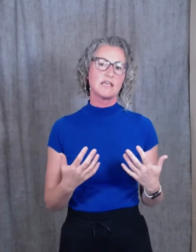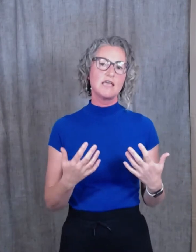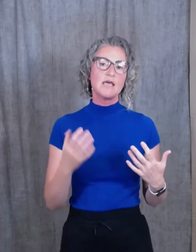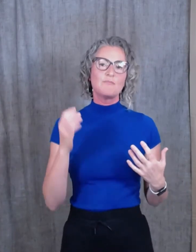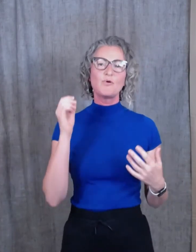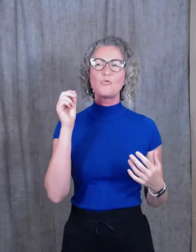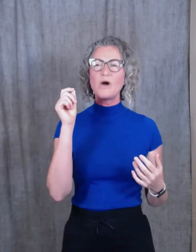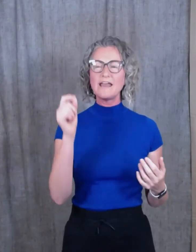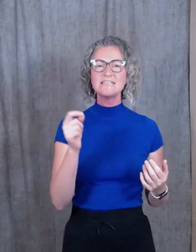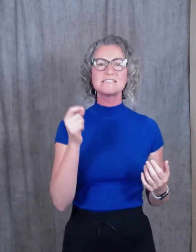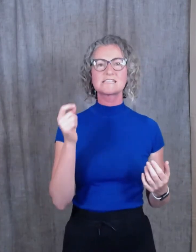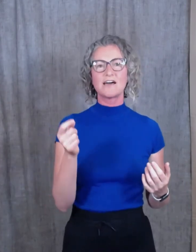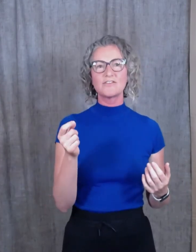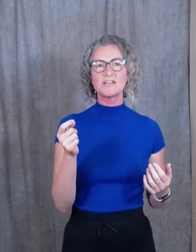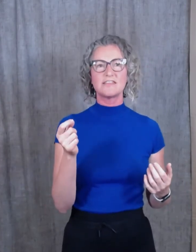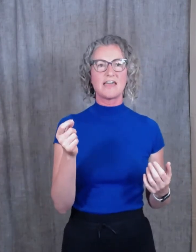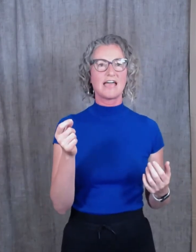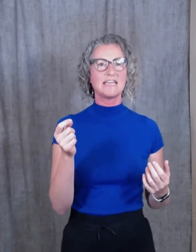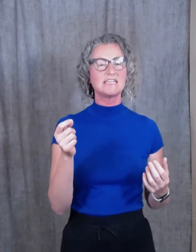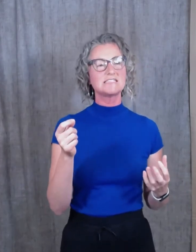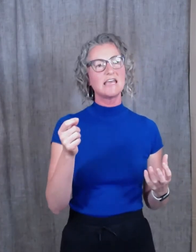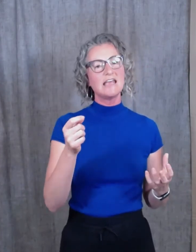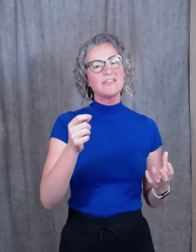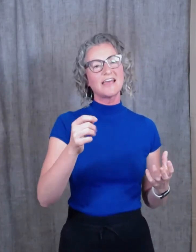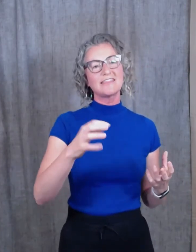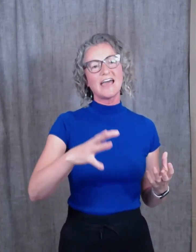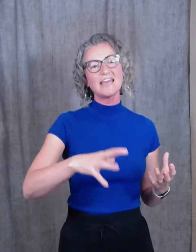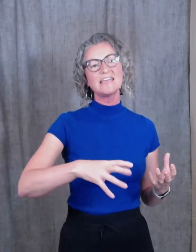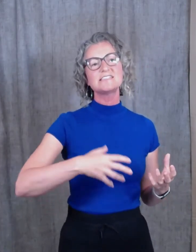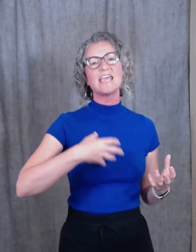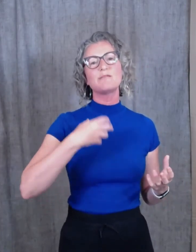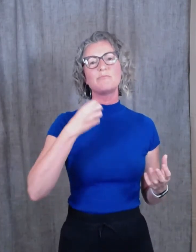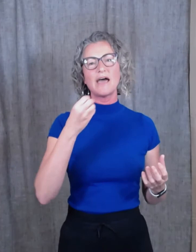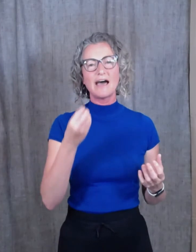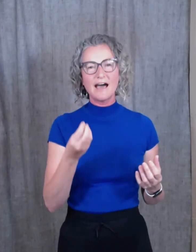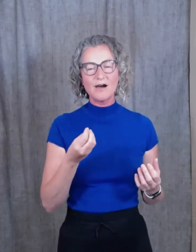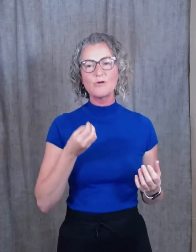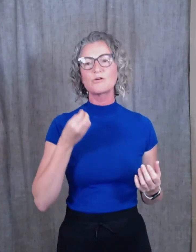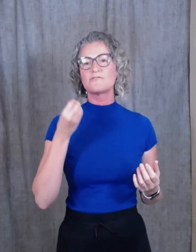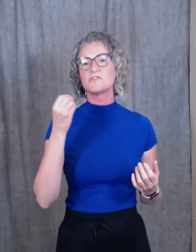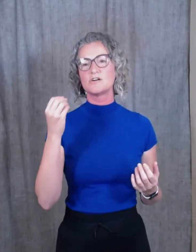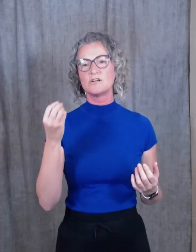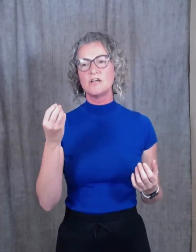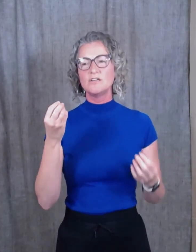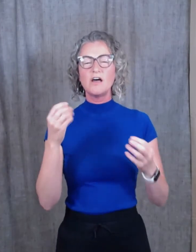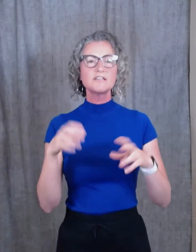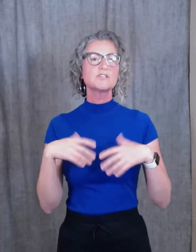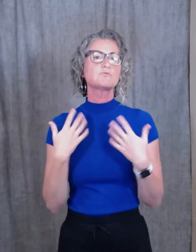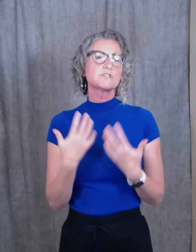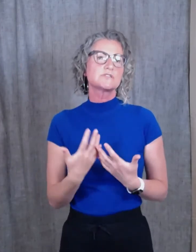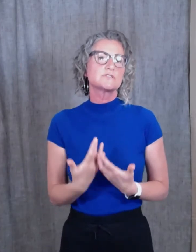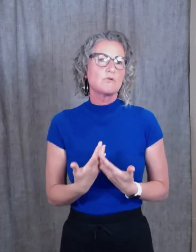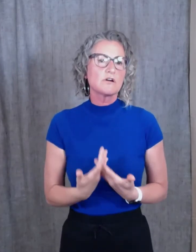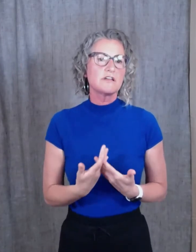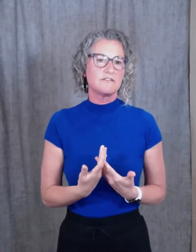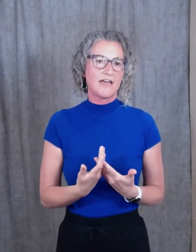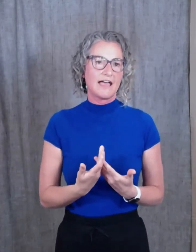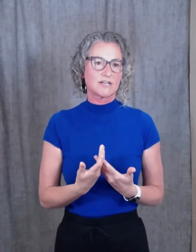But what I discovered in that is that that is a powerful, not just restorative action,